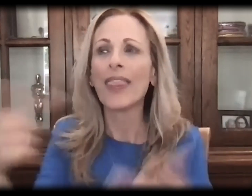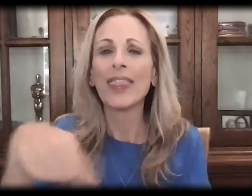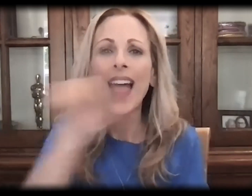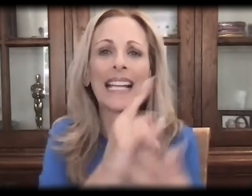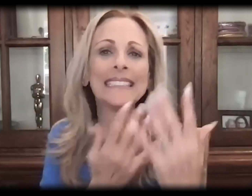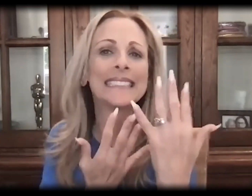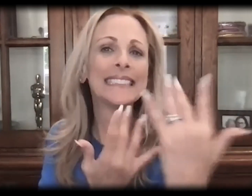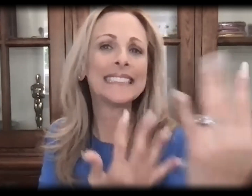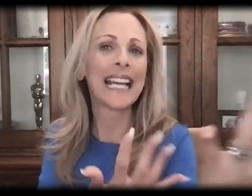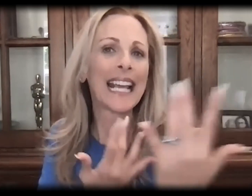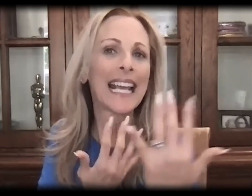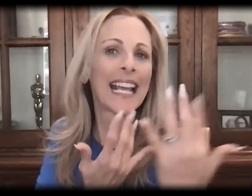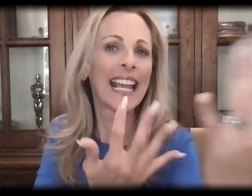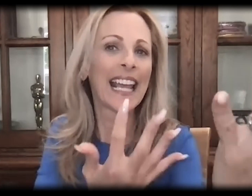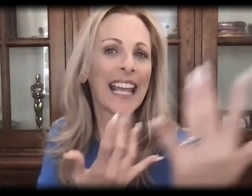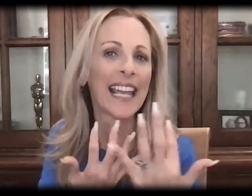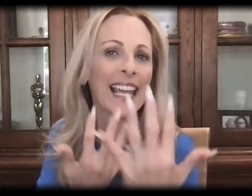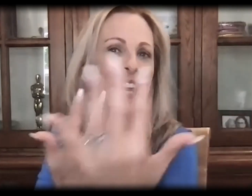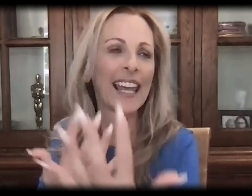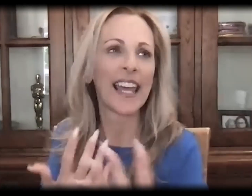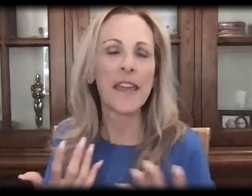What they were saying, what they were singing.